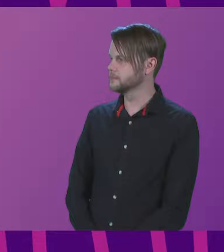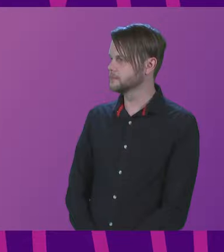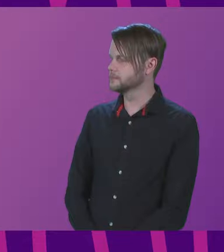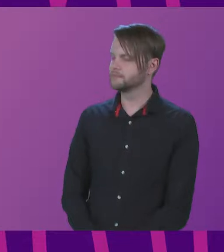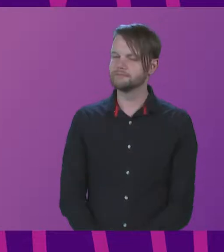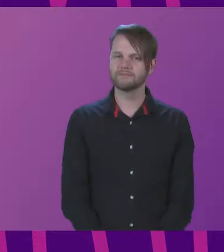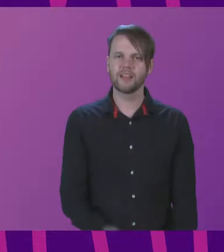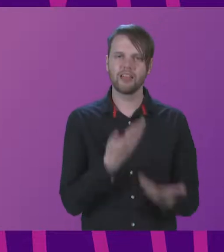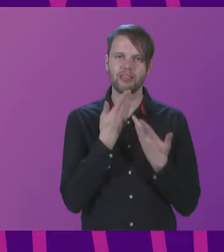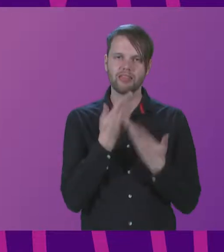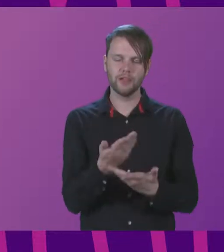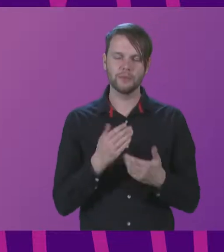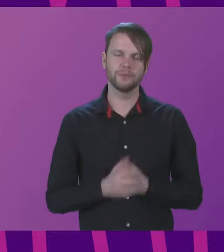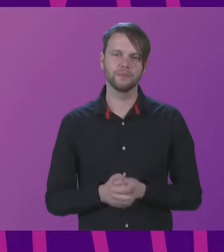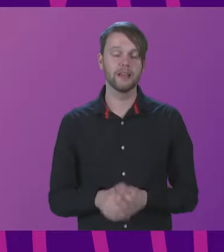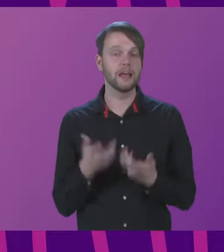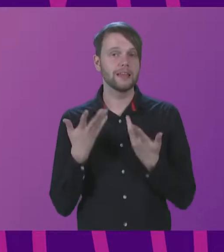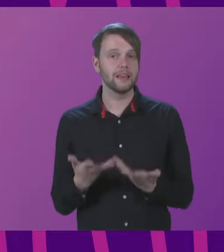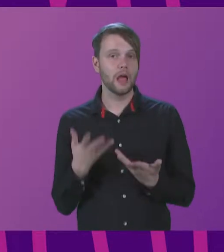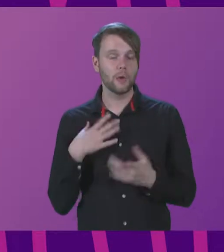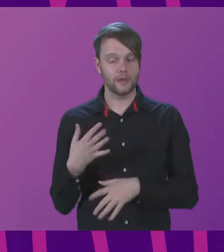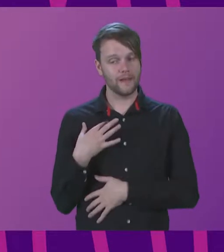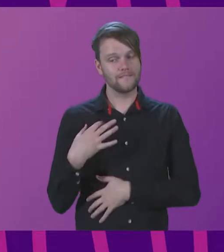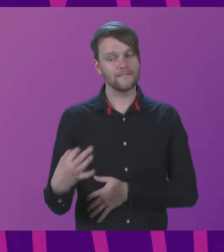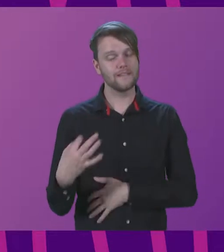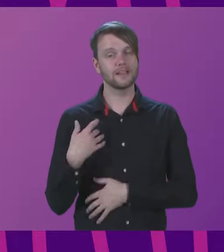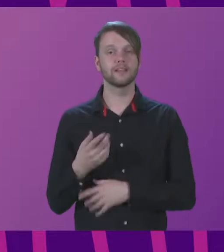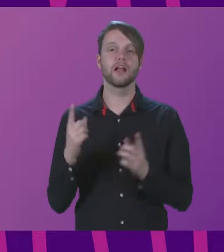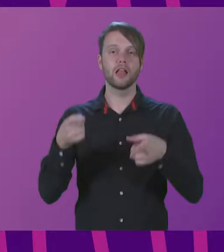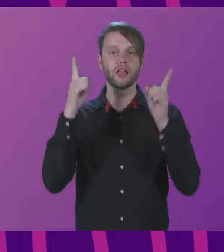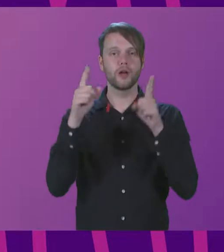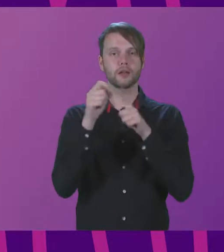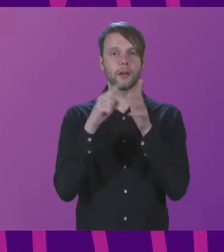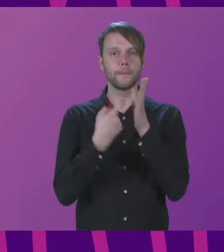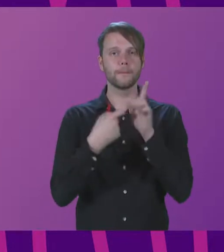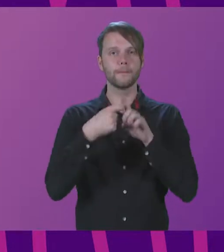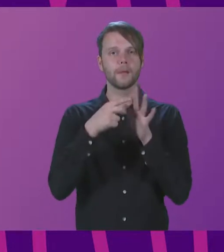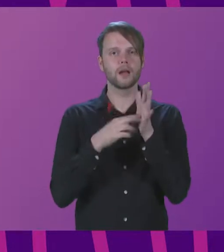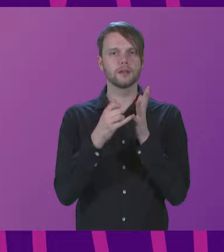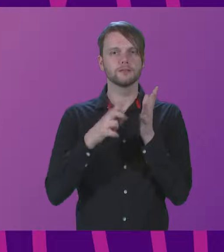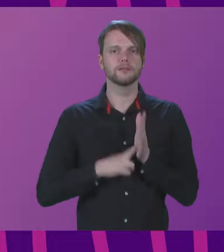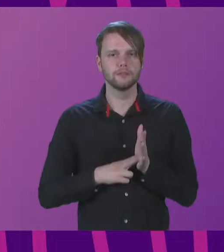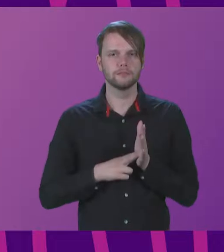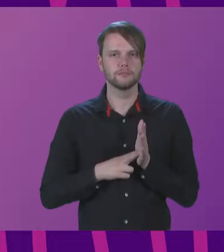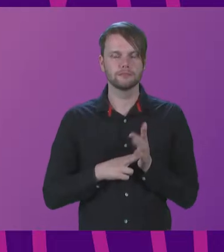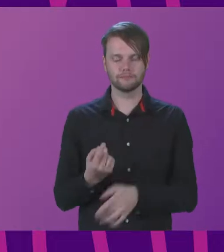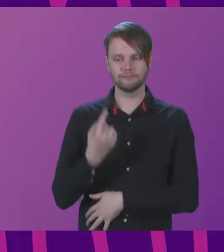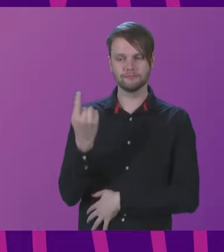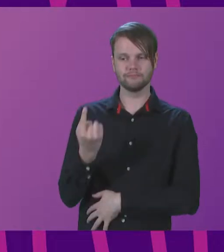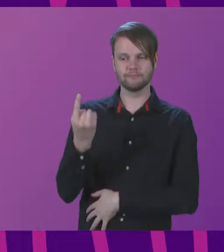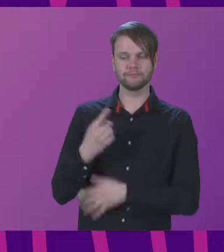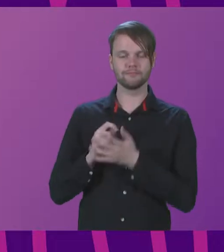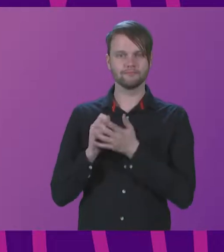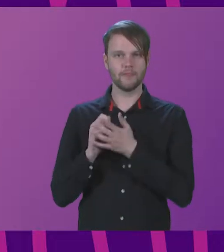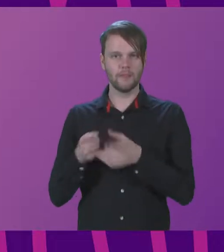Thank you, Cabinet Secretary. I would now like to invite the Right Honourable Lord Parkinson of Whitley Bay, Parliamentary Undersecretary of